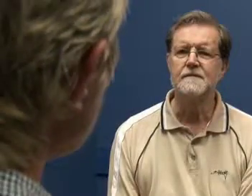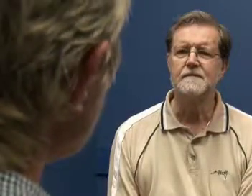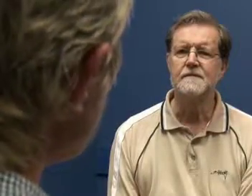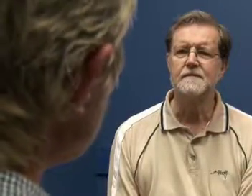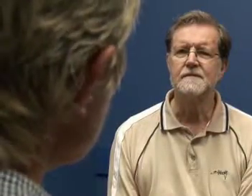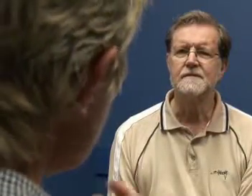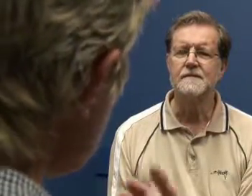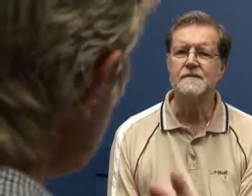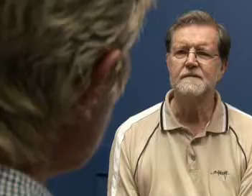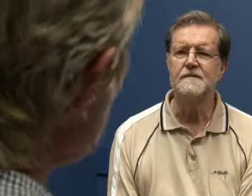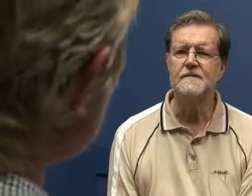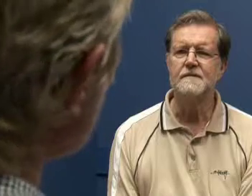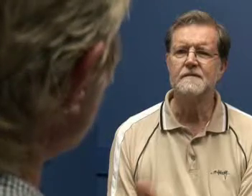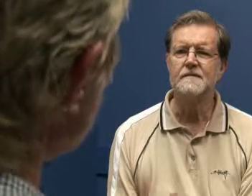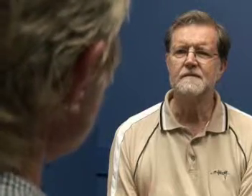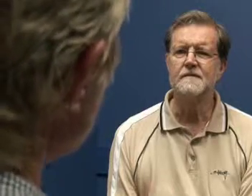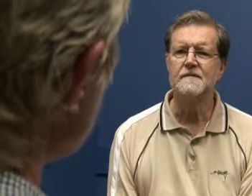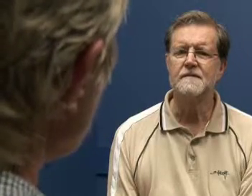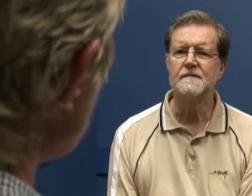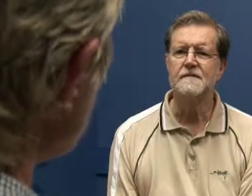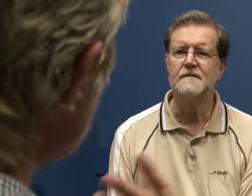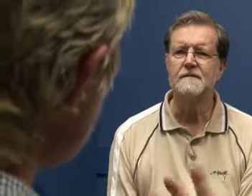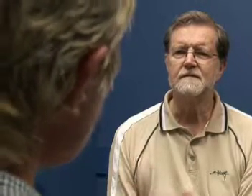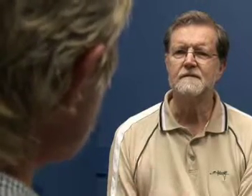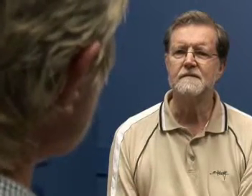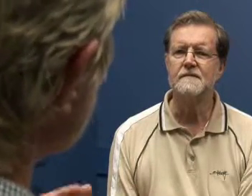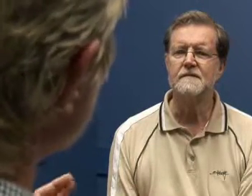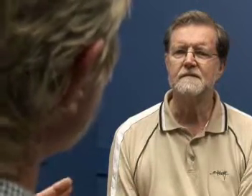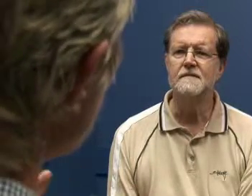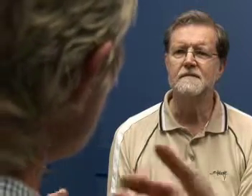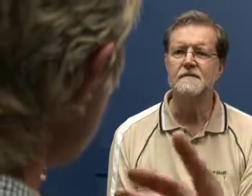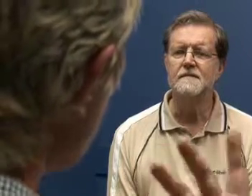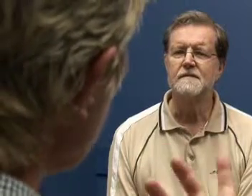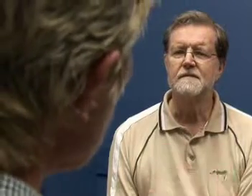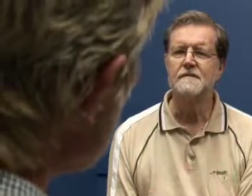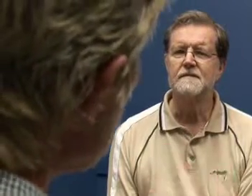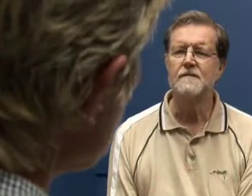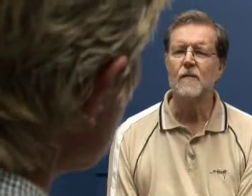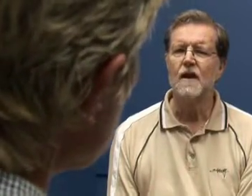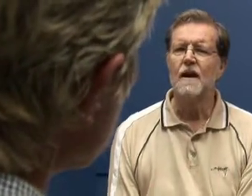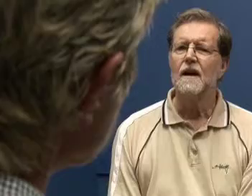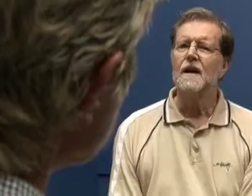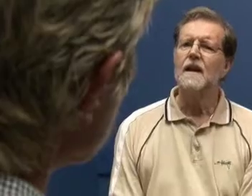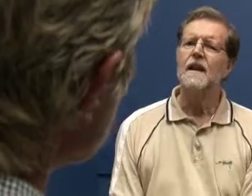And do you need any help with your lip reading or aids?